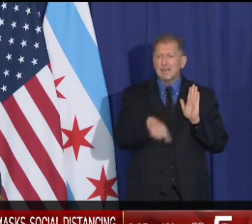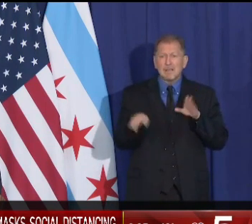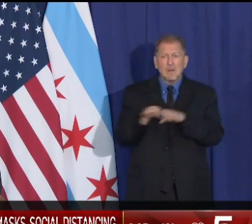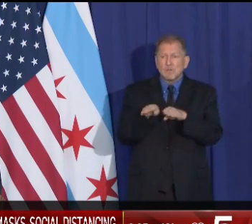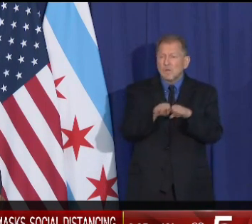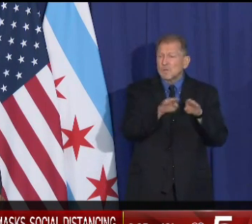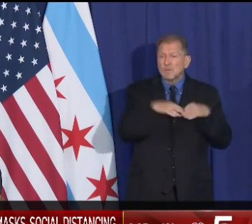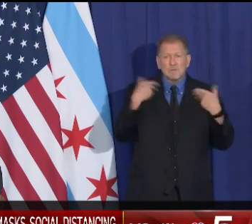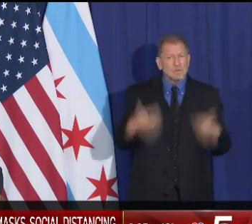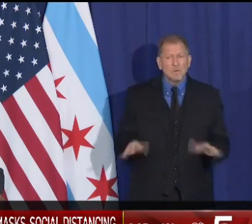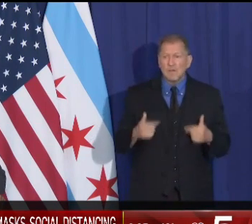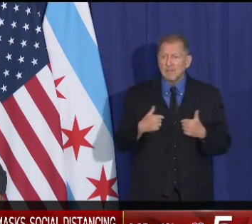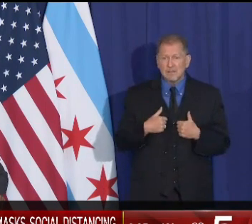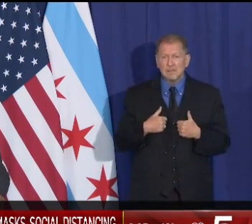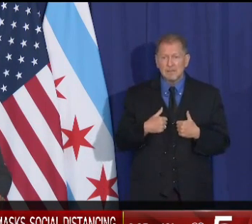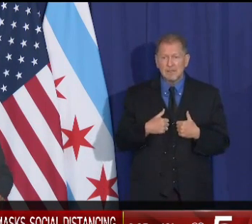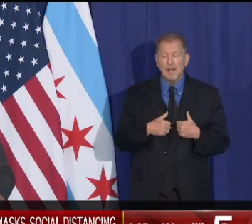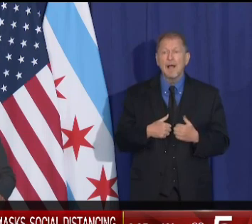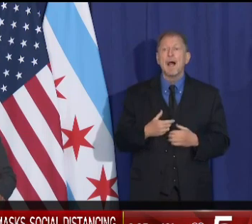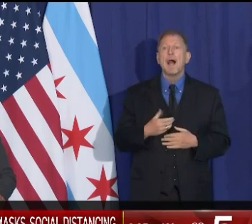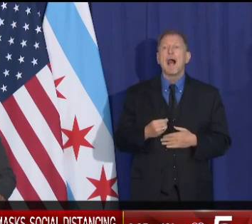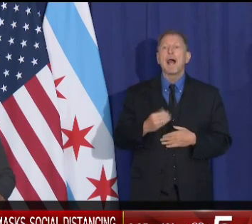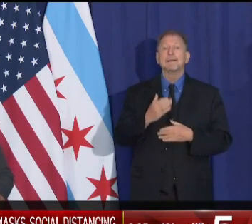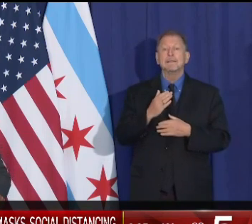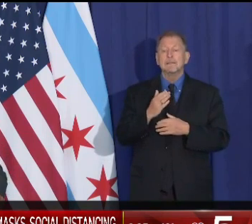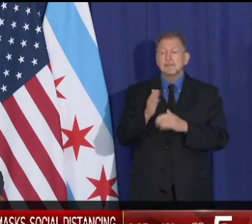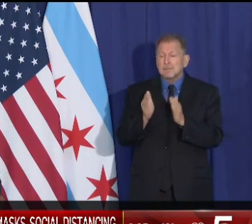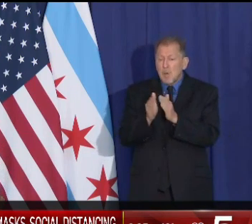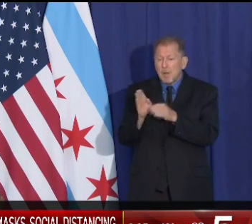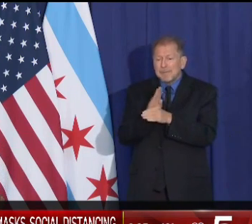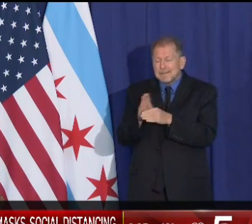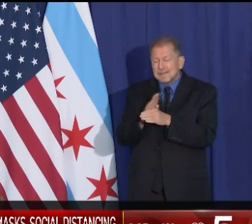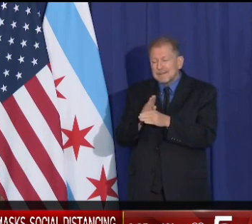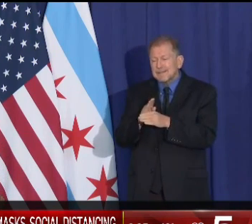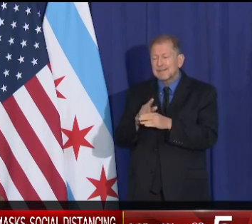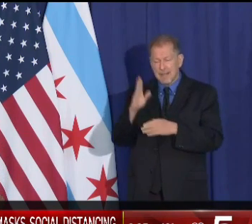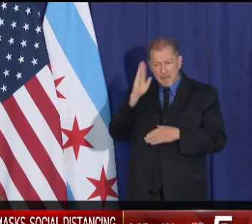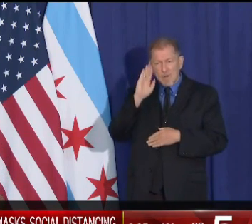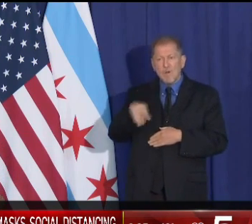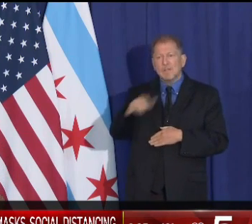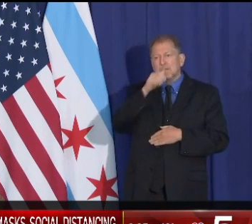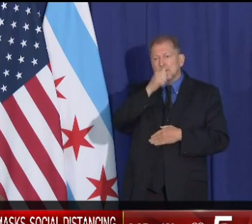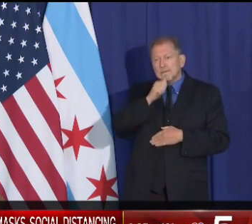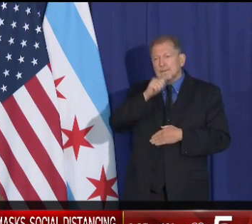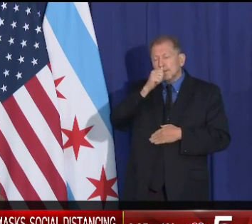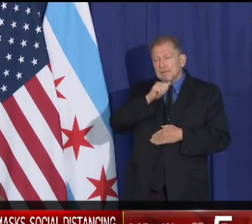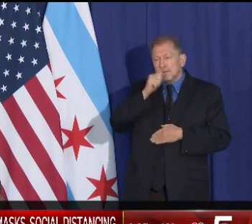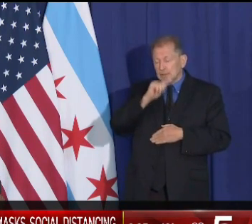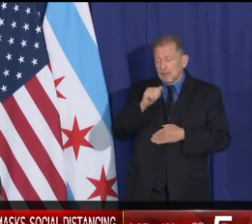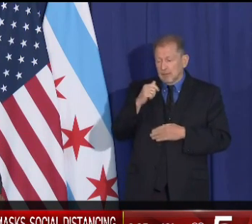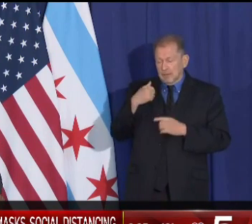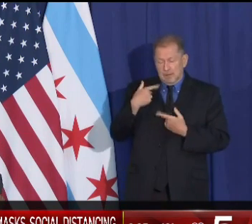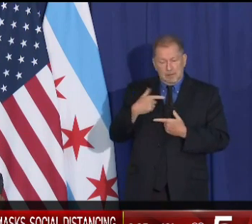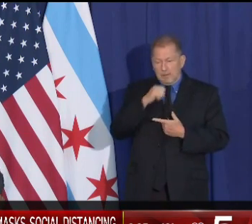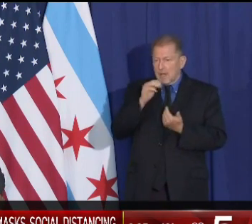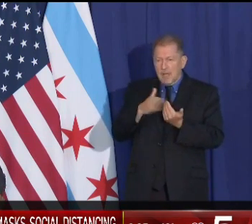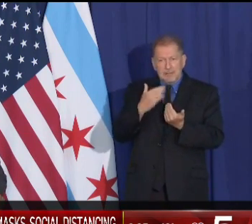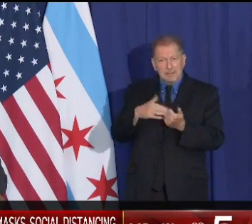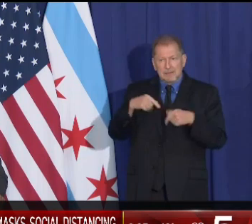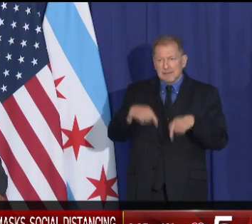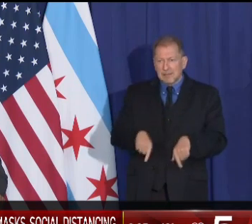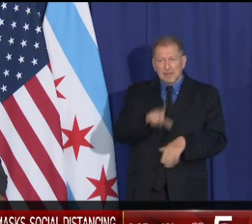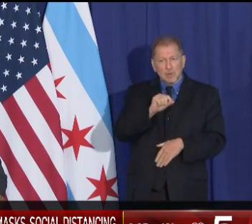particularly for those who are in business, the small businesses who have already suffered through a very difficult year.